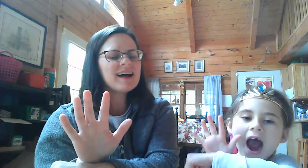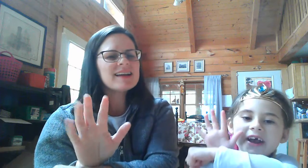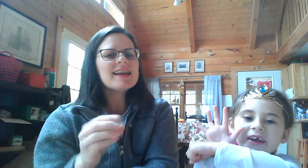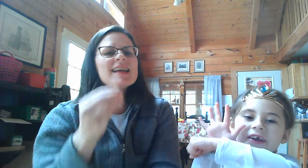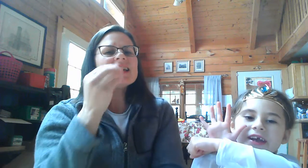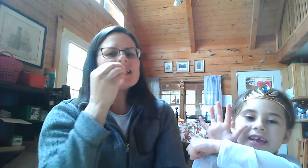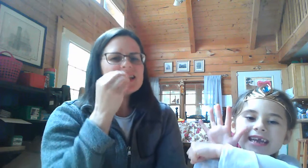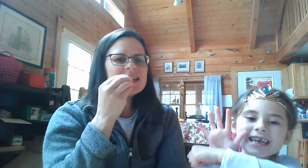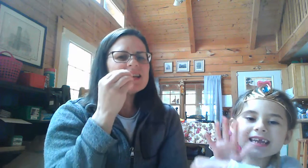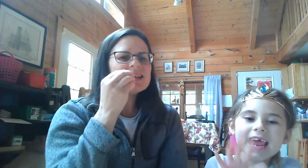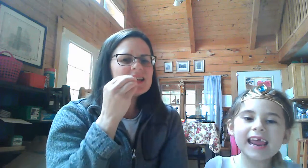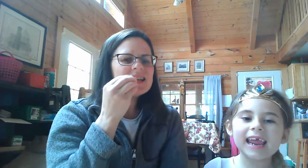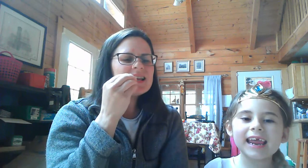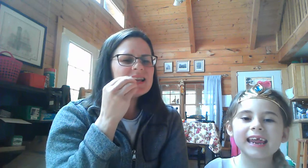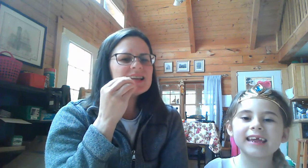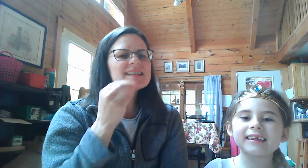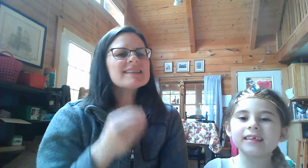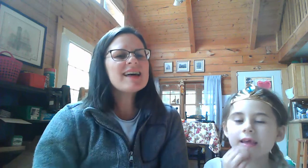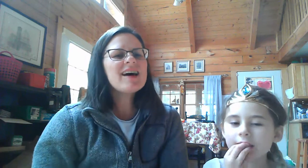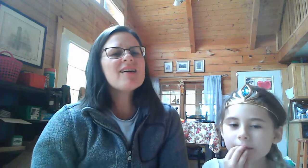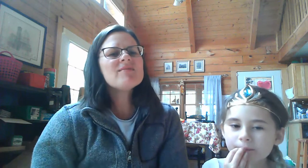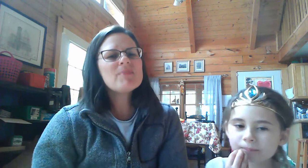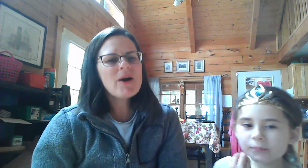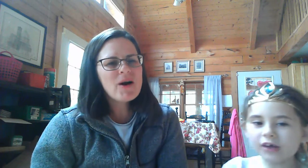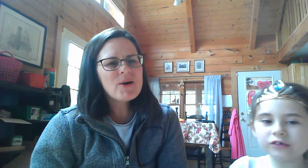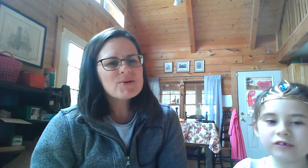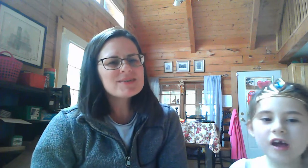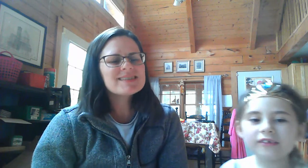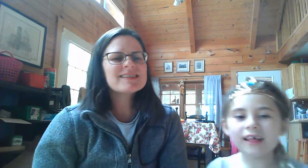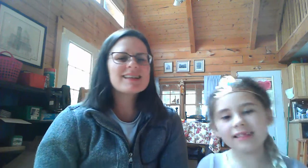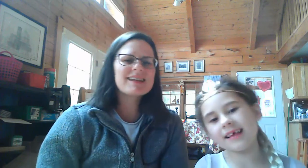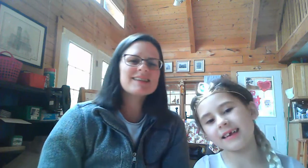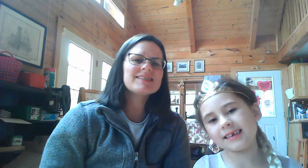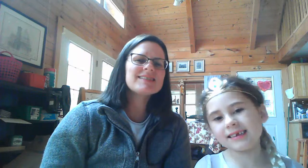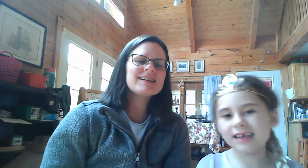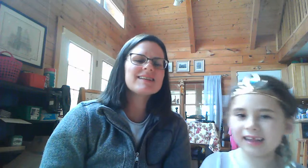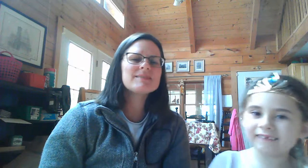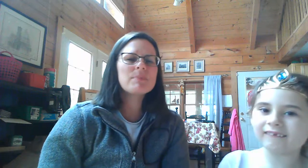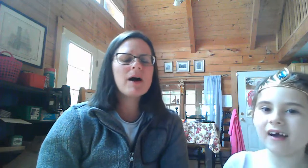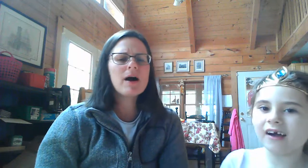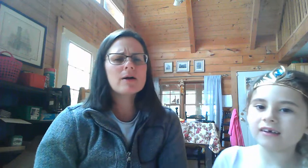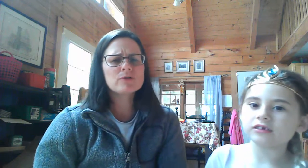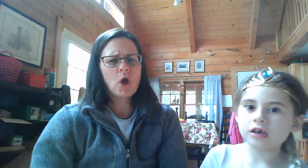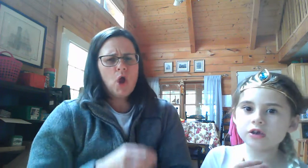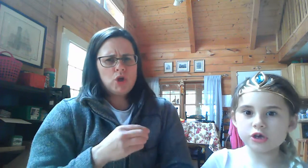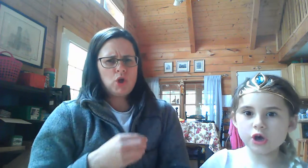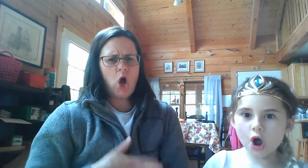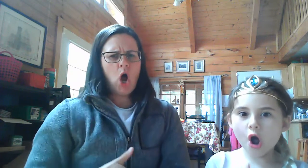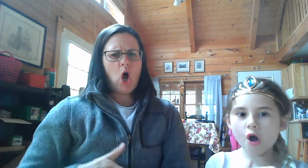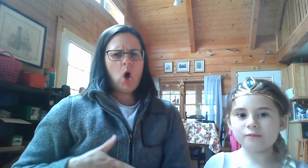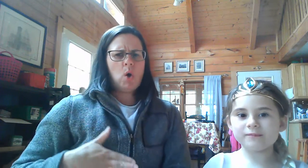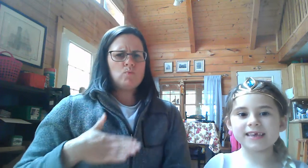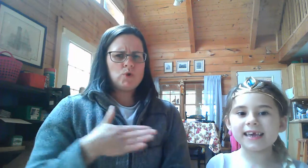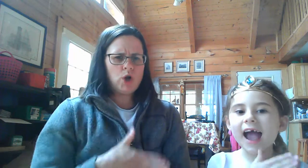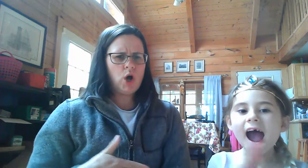eating some most delicious bugs. Yum, yum!